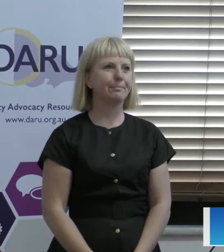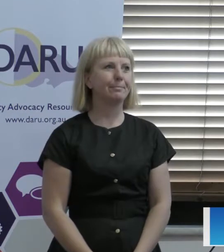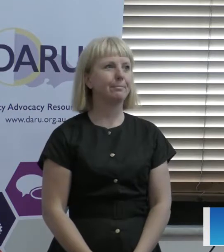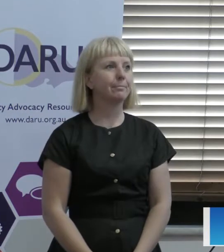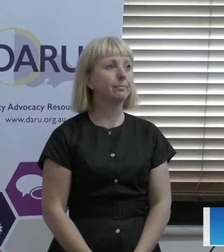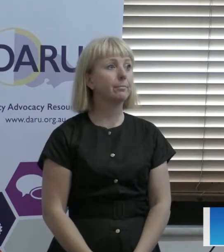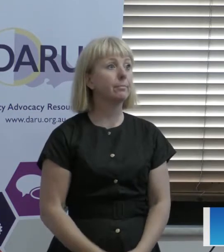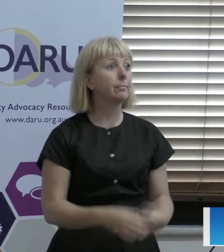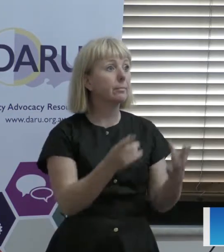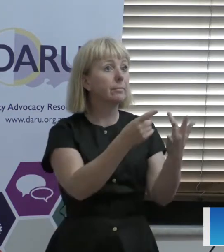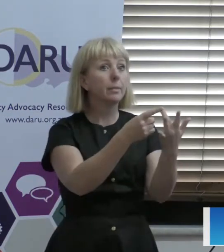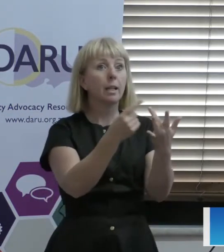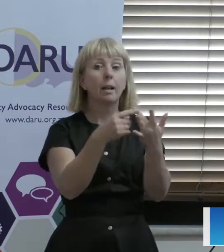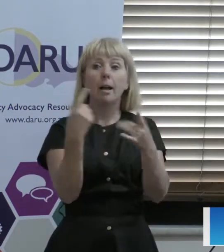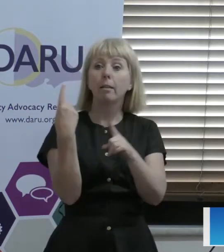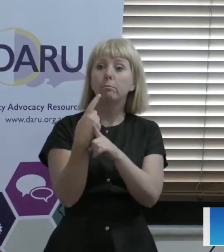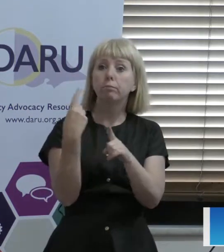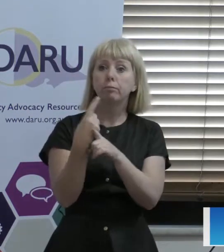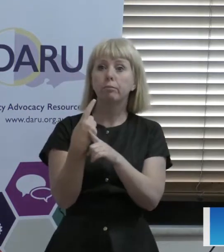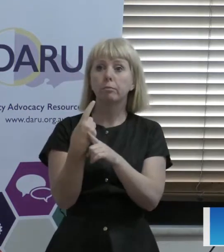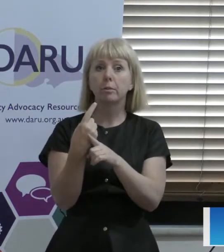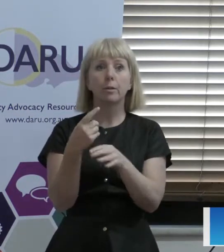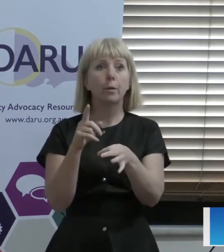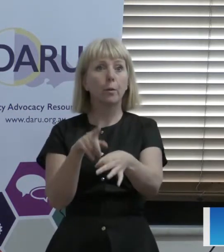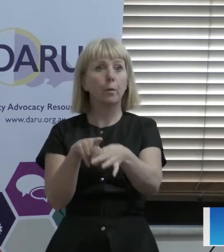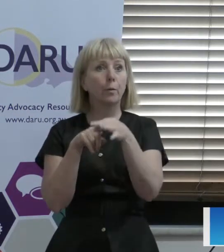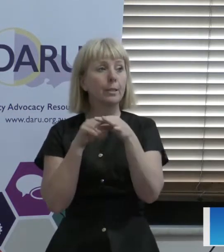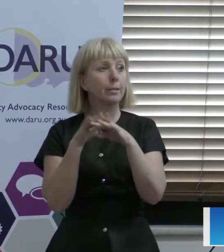Does anyone have any other comments or questions about the app?